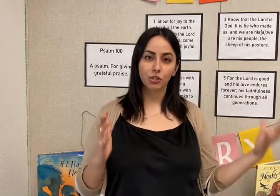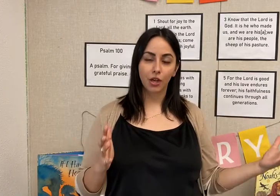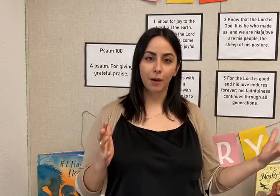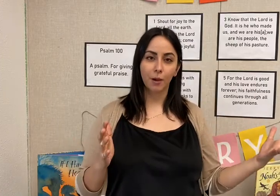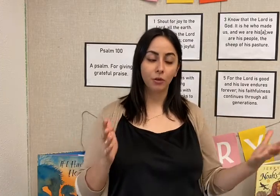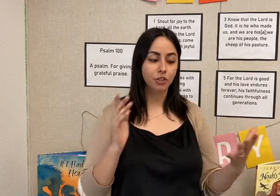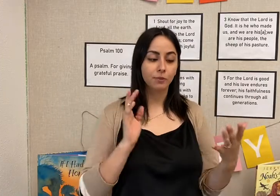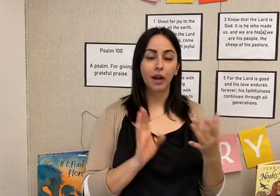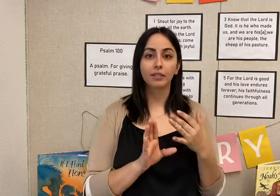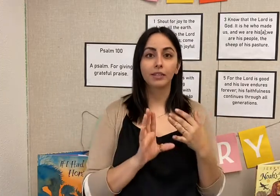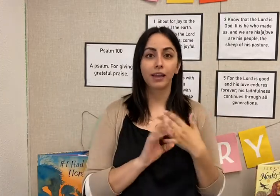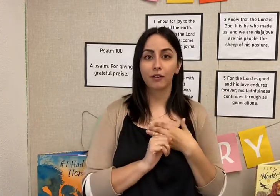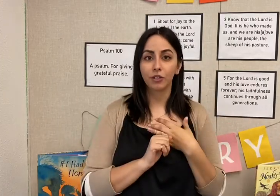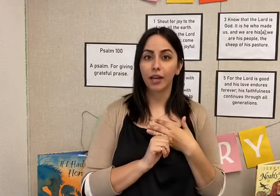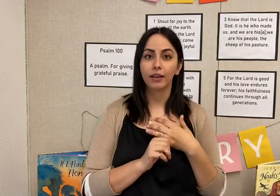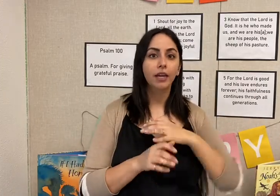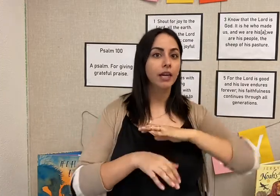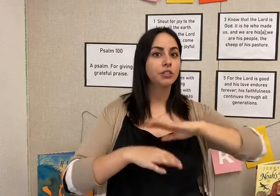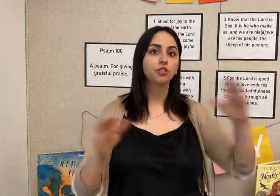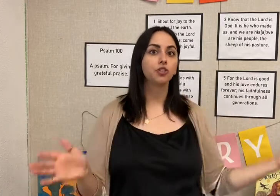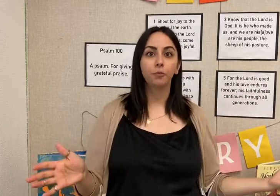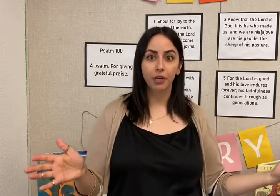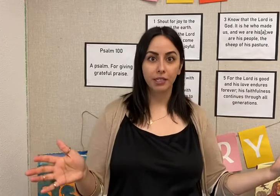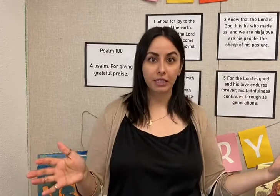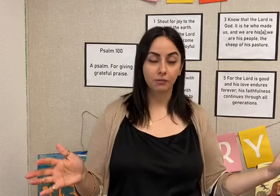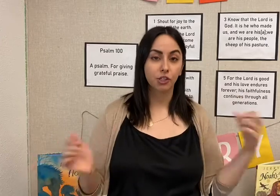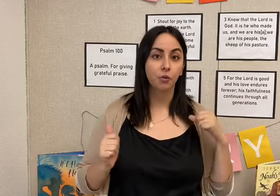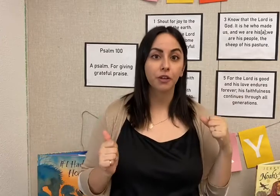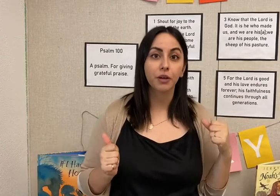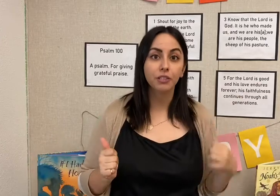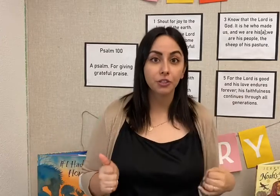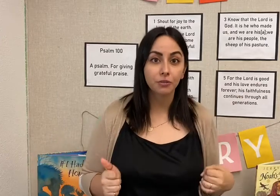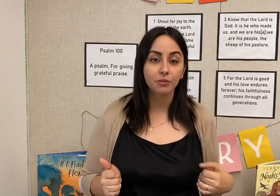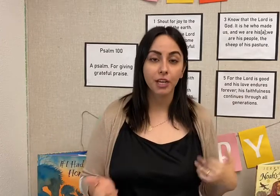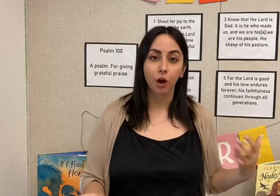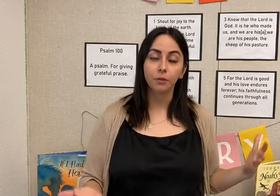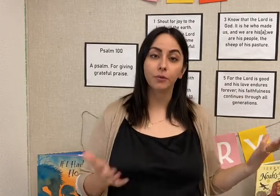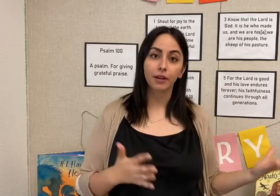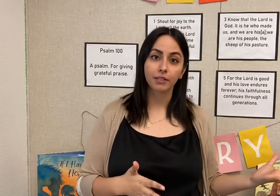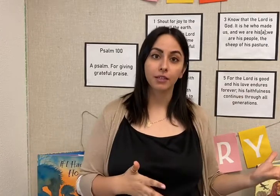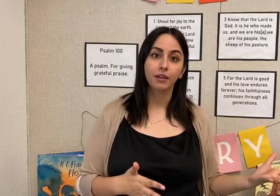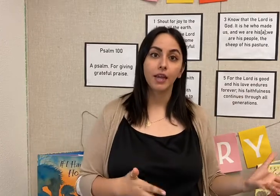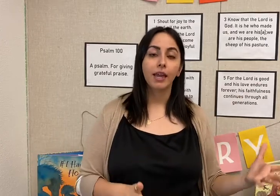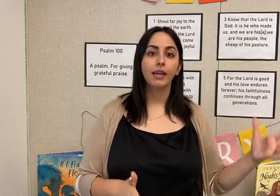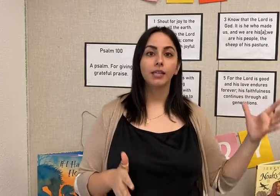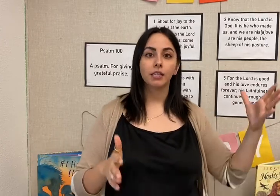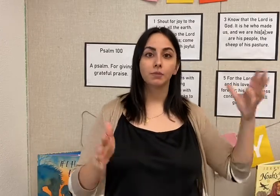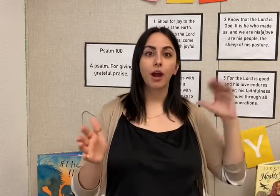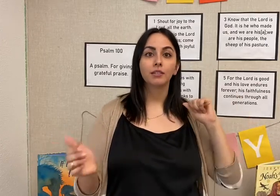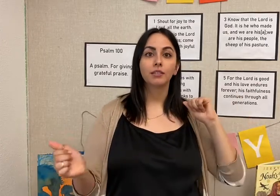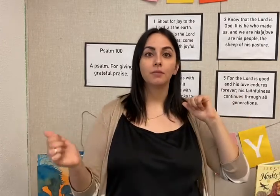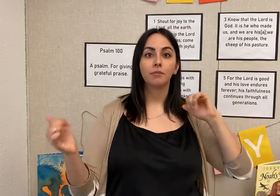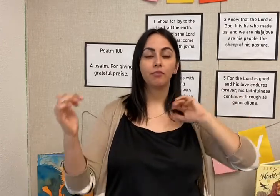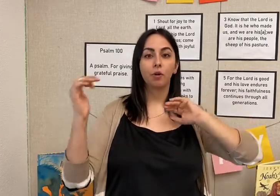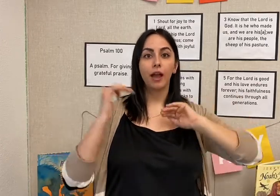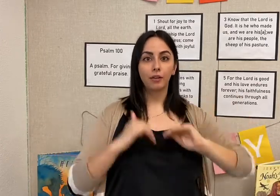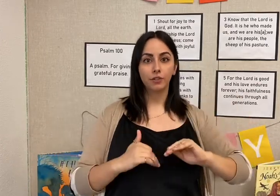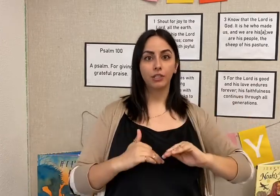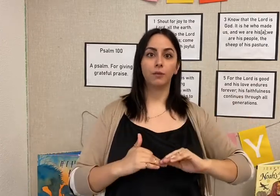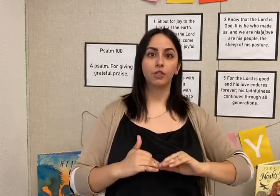I want you guys practicing it every day. It's super easy. So what you can do to help you practice it is practice it before every subject.